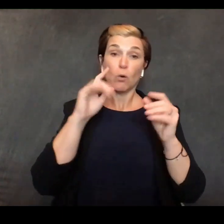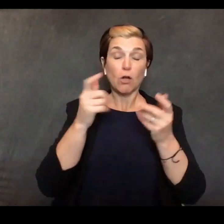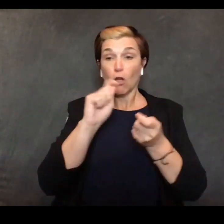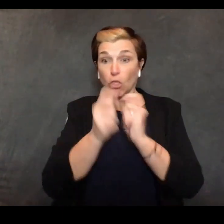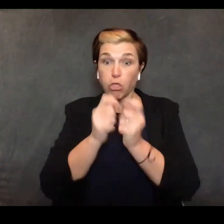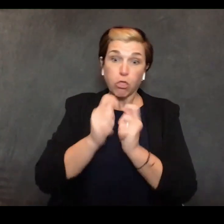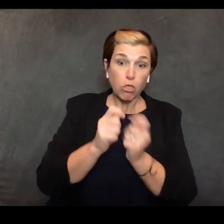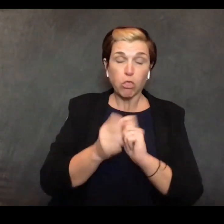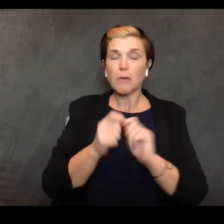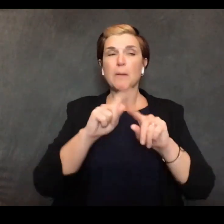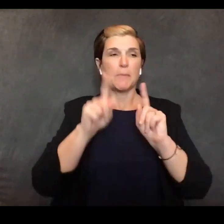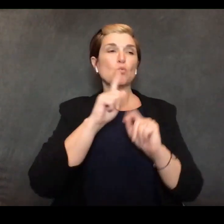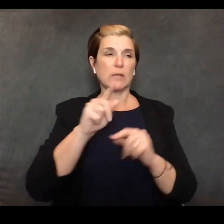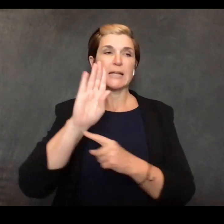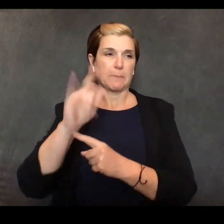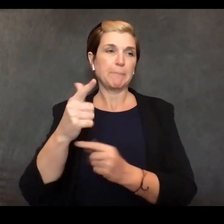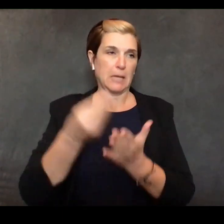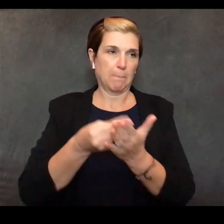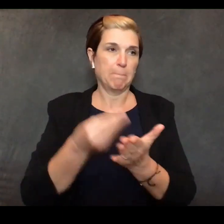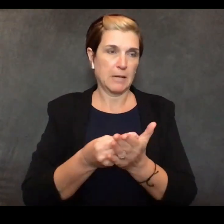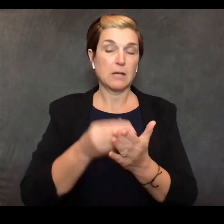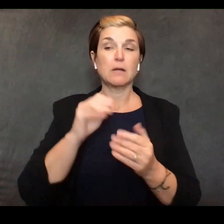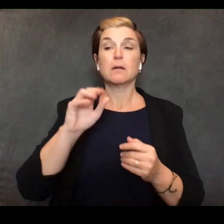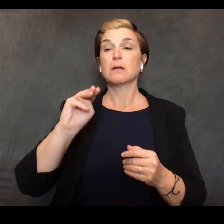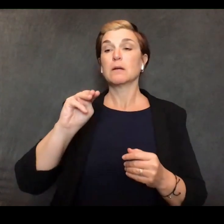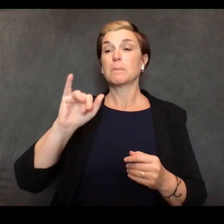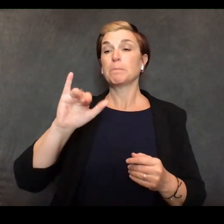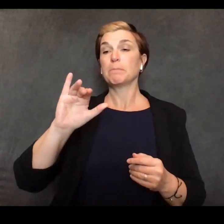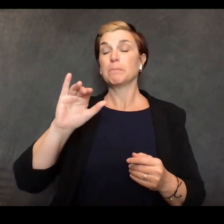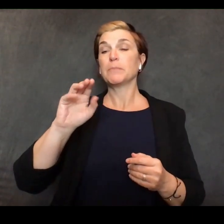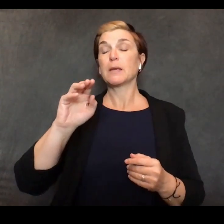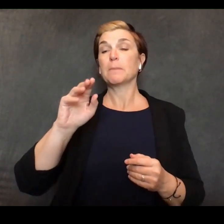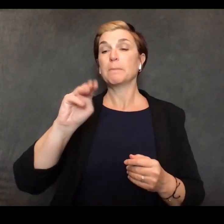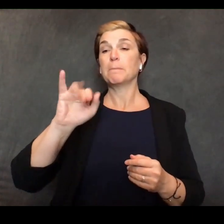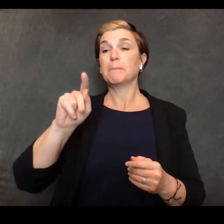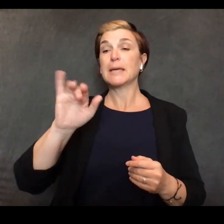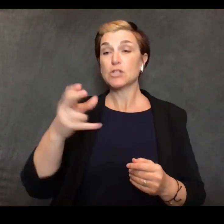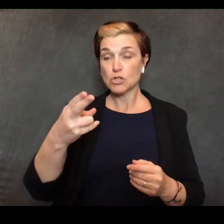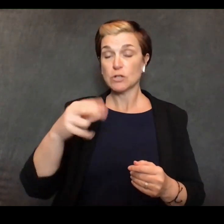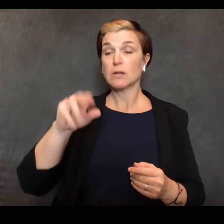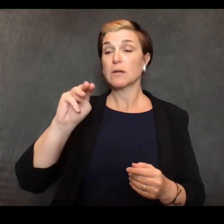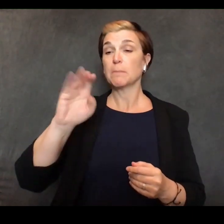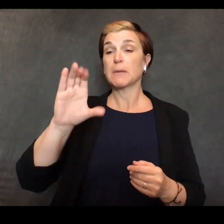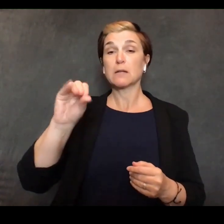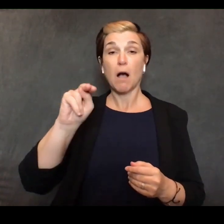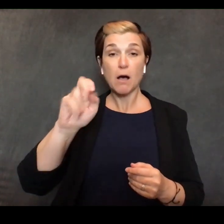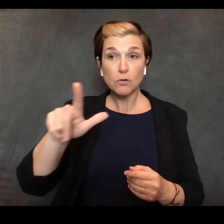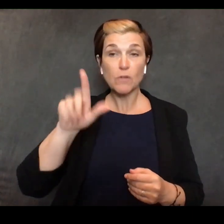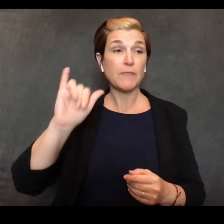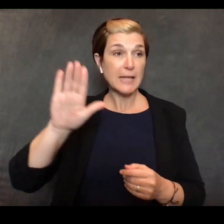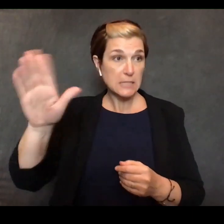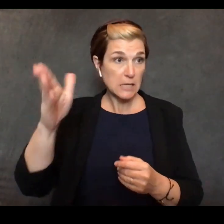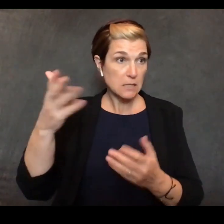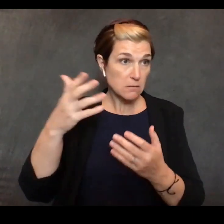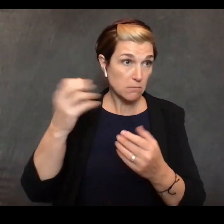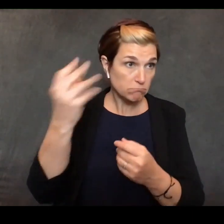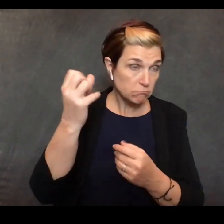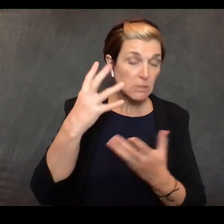uh... mitch mcconnell that's the way he wants to go that's the way i want to go i think we want to get it done and uh... have a big infusion as opposed to